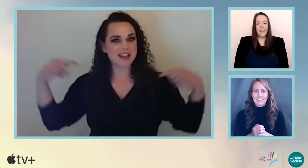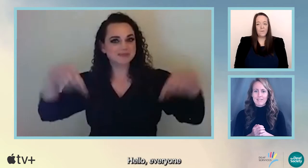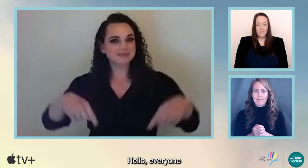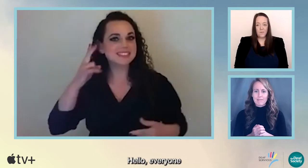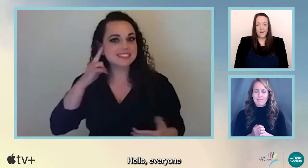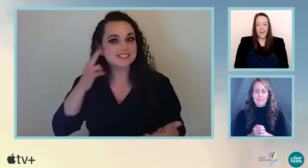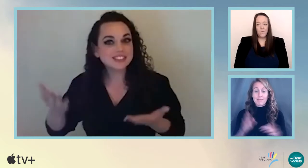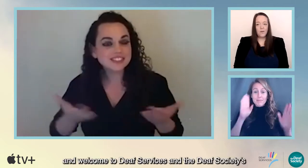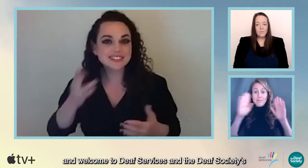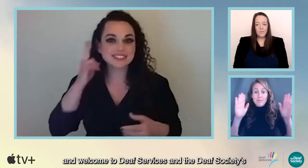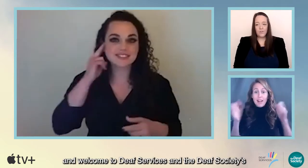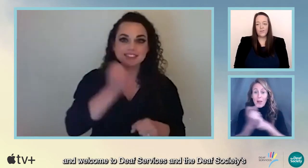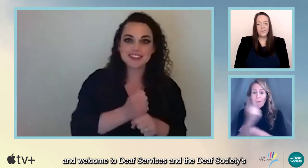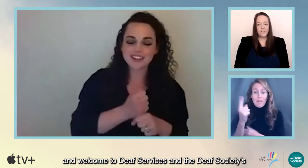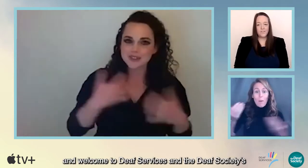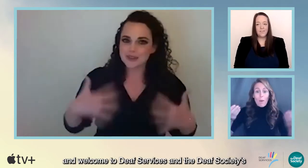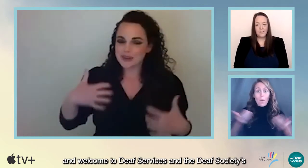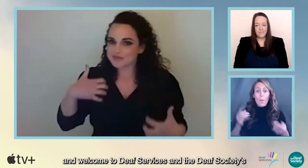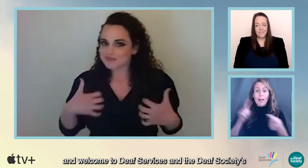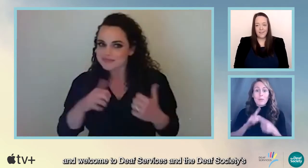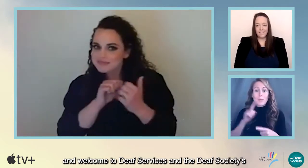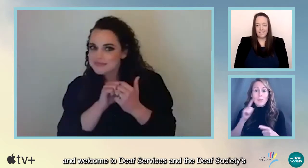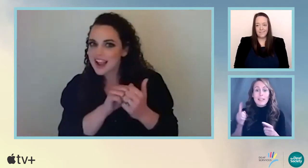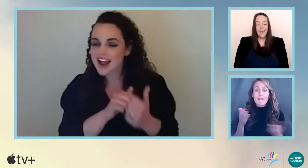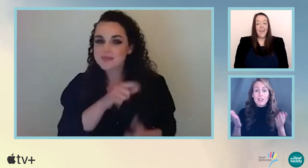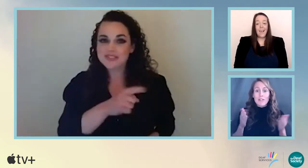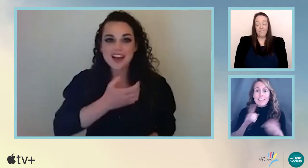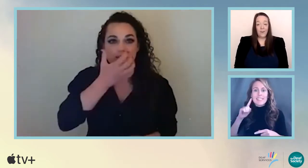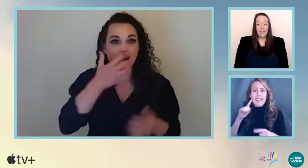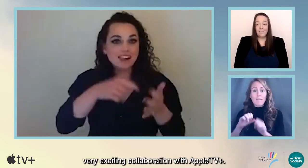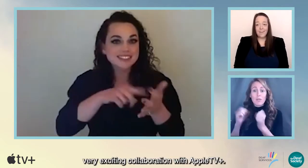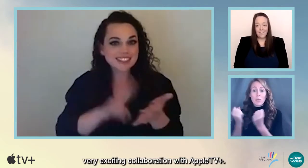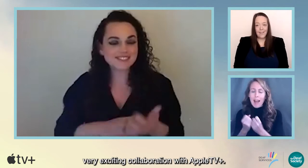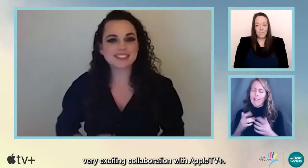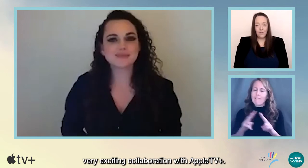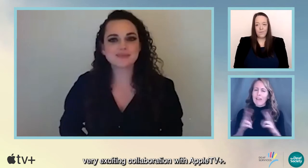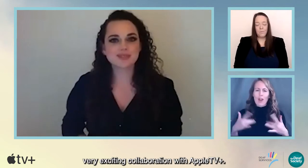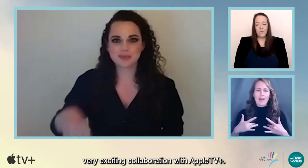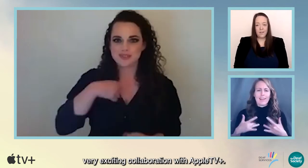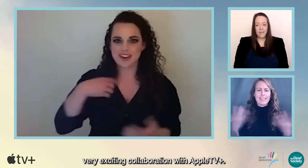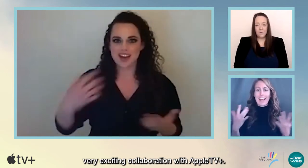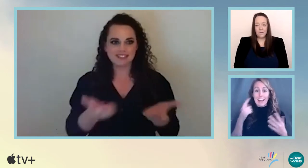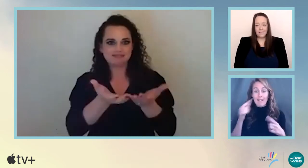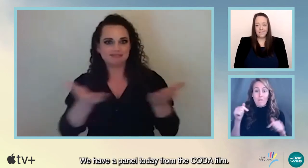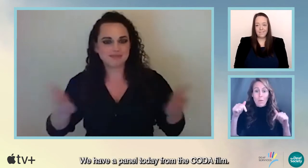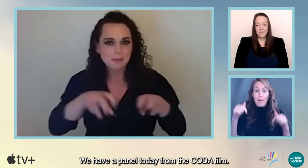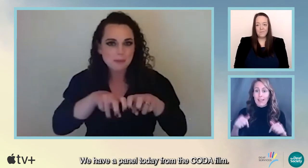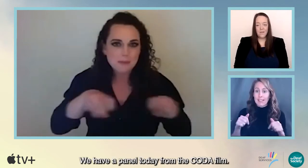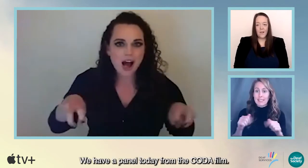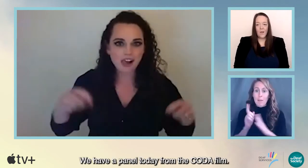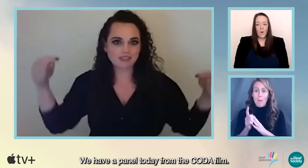Hello, everyone, and welcome to Deaf Services and the Deaf Society's very exciting collaboration with Apple TV+.